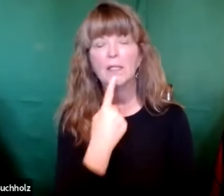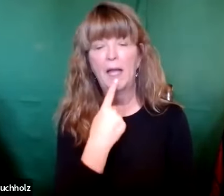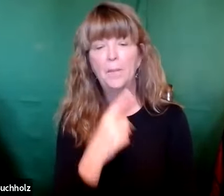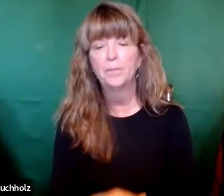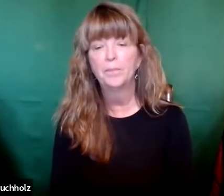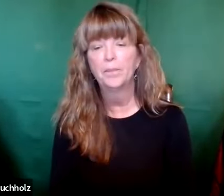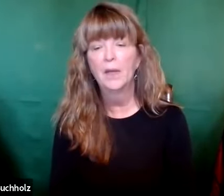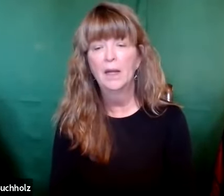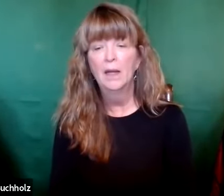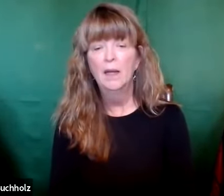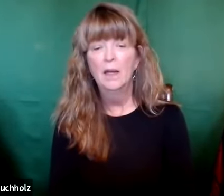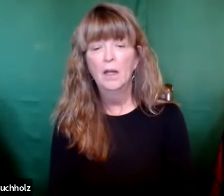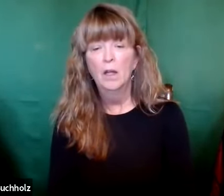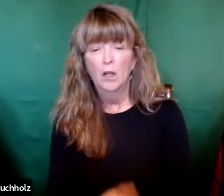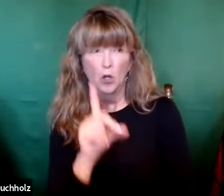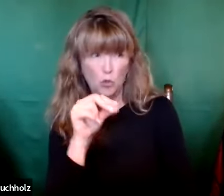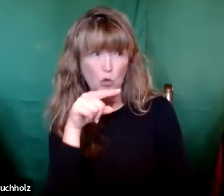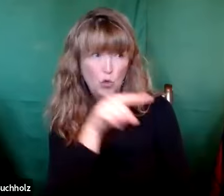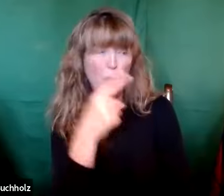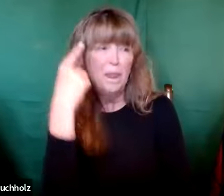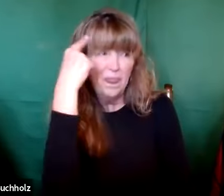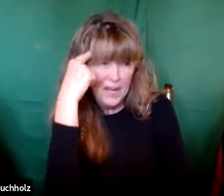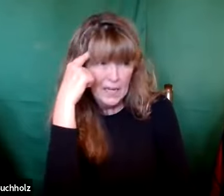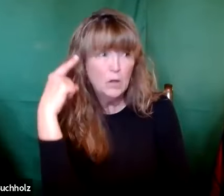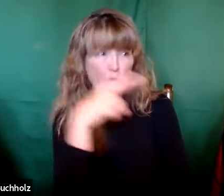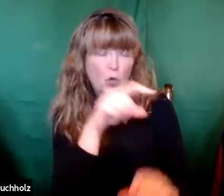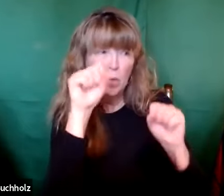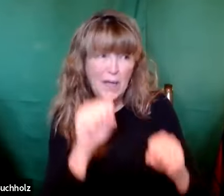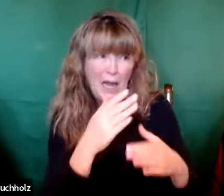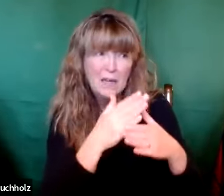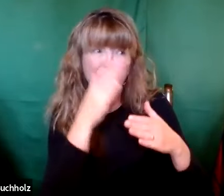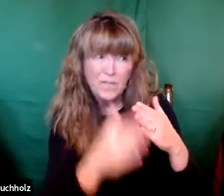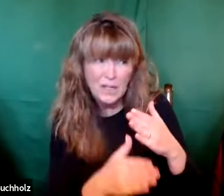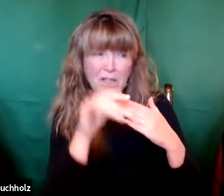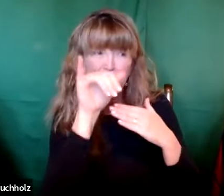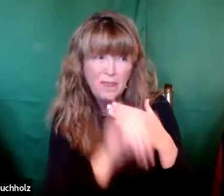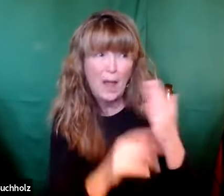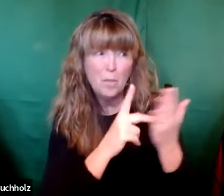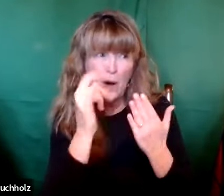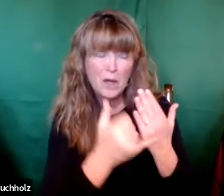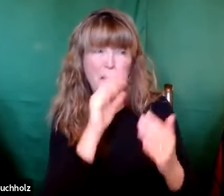women in leadership will tend to say, do you think that you could get this done